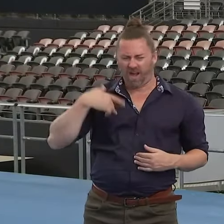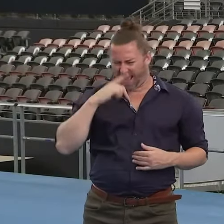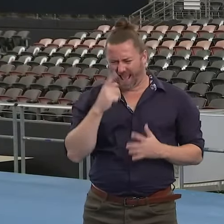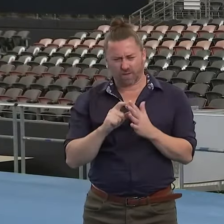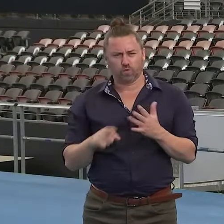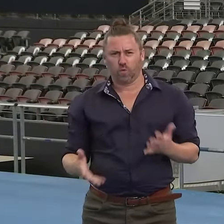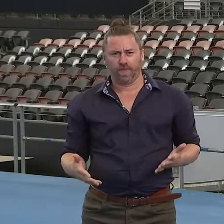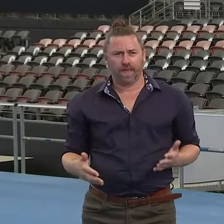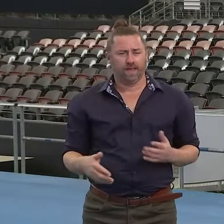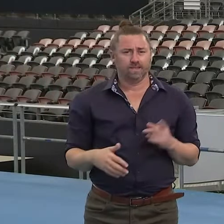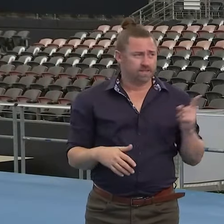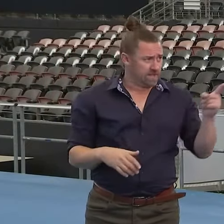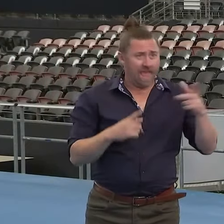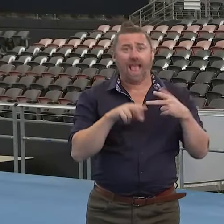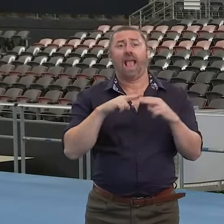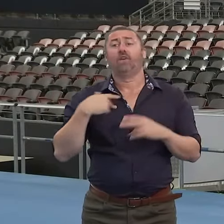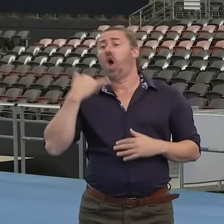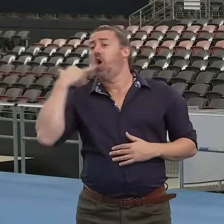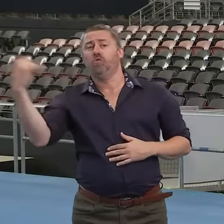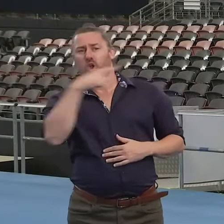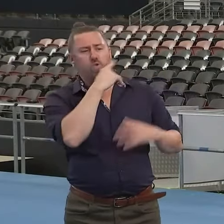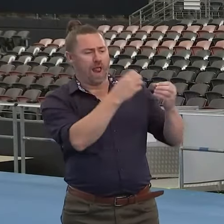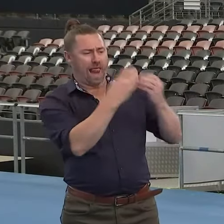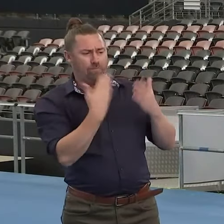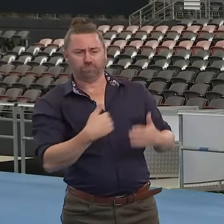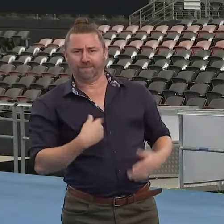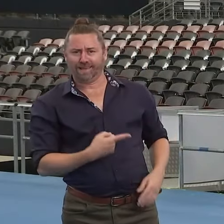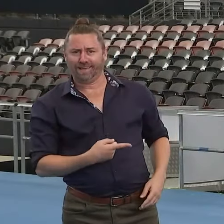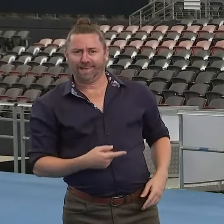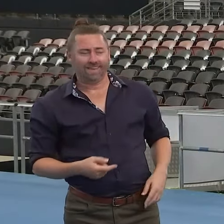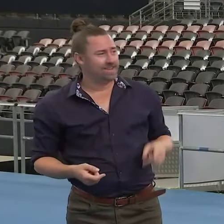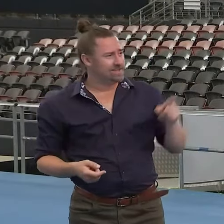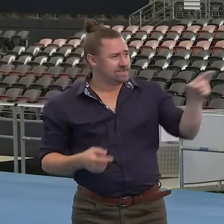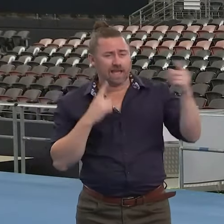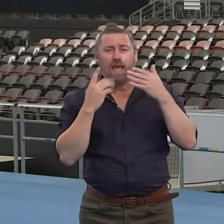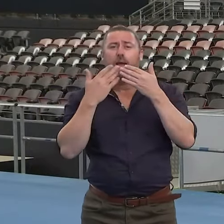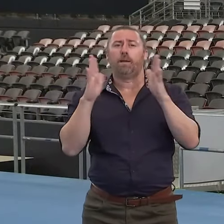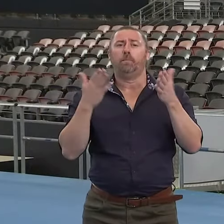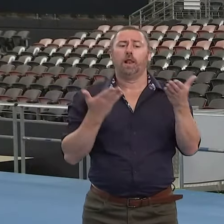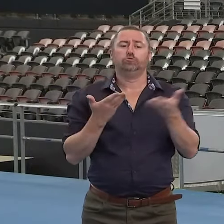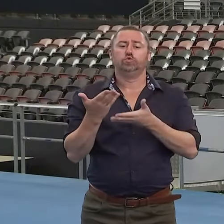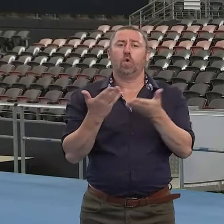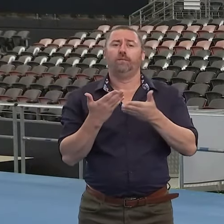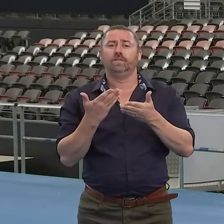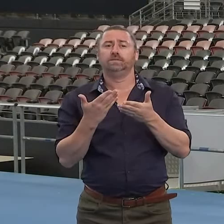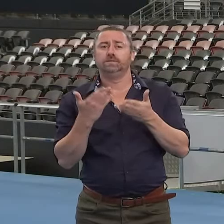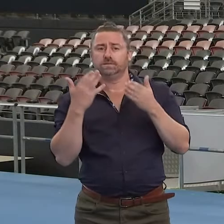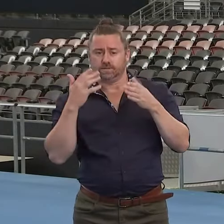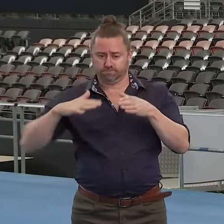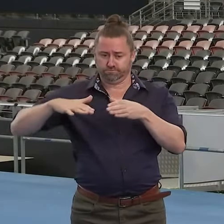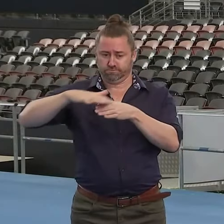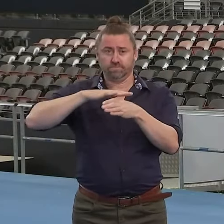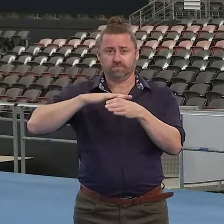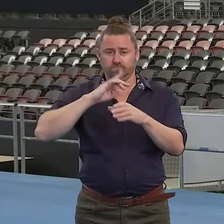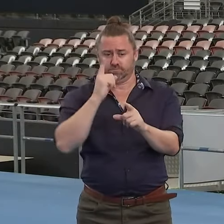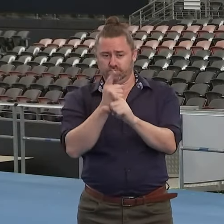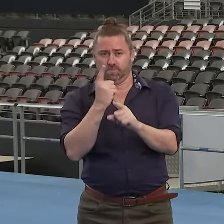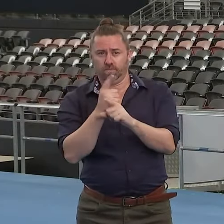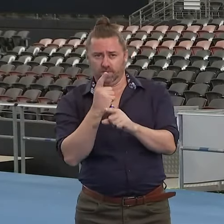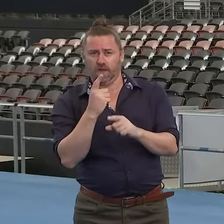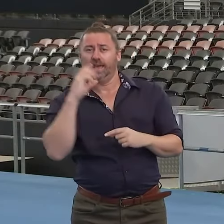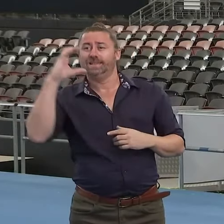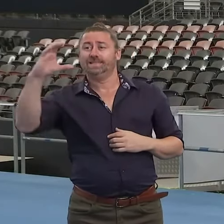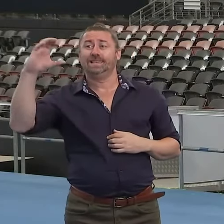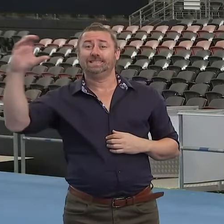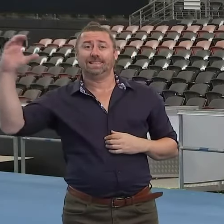honestly, you'd attack me if I did that. The public service commission last year had to issue a directive under the order of the